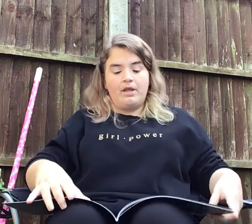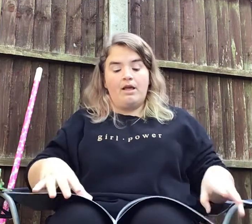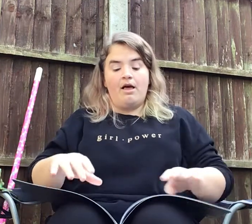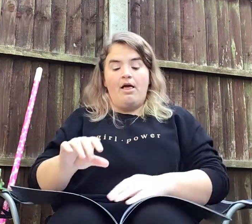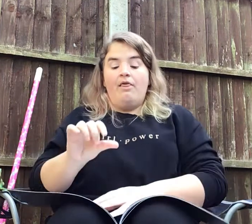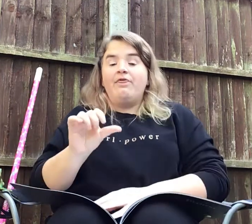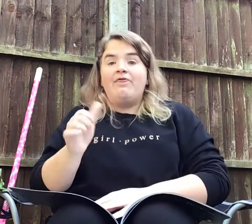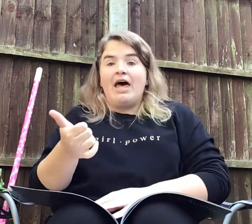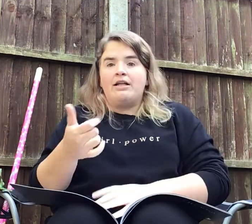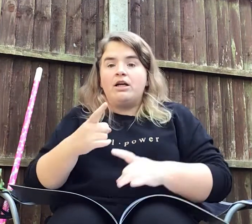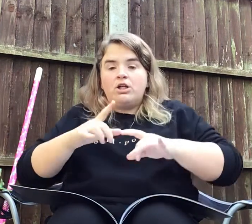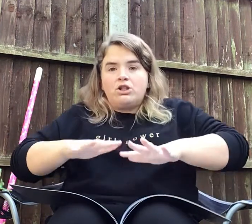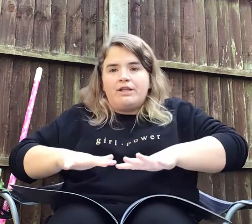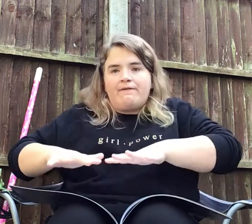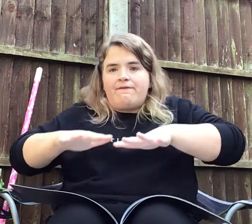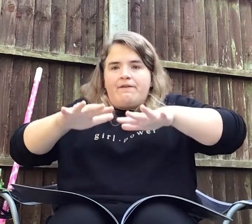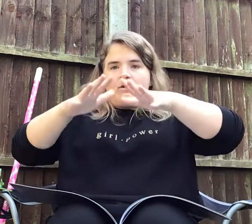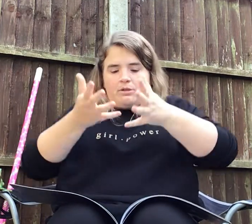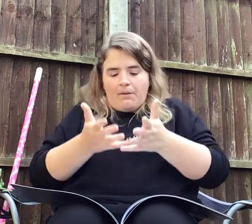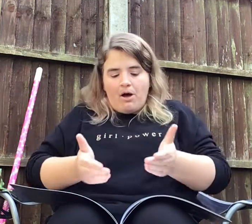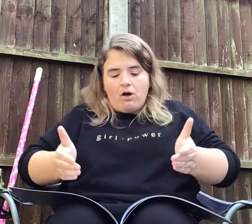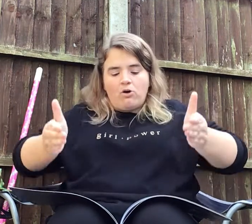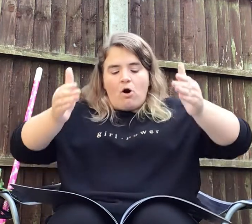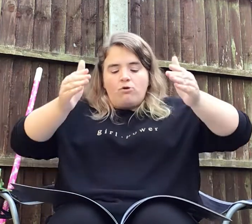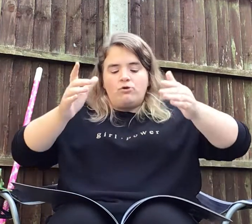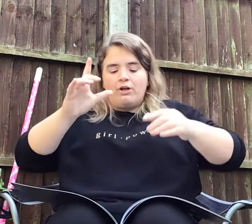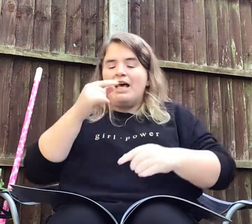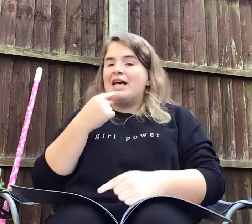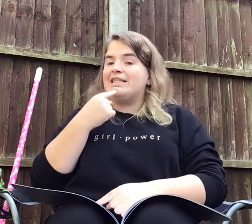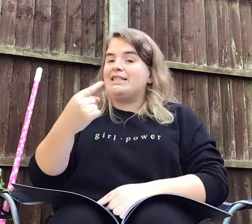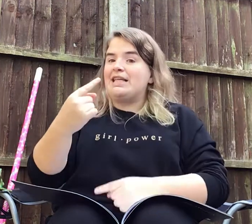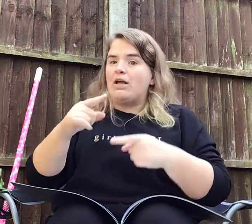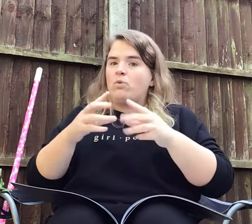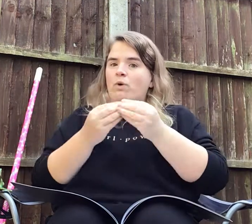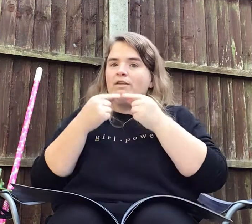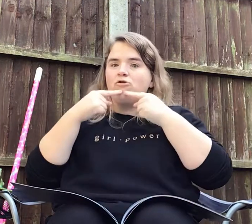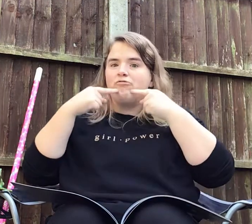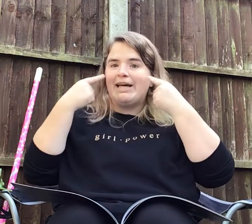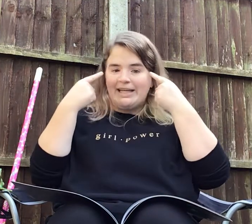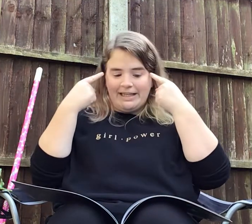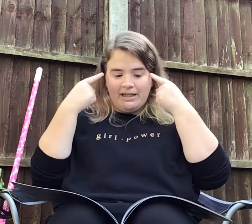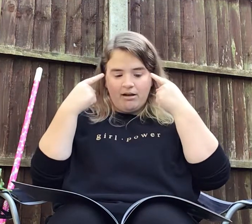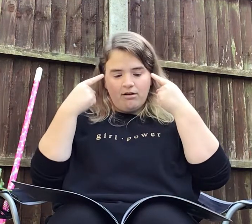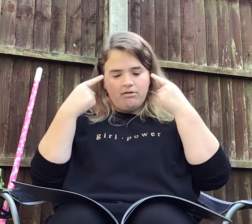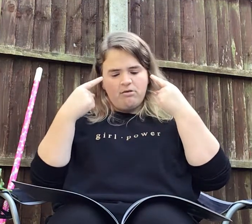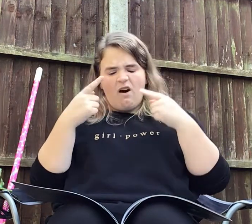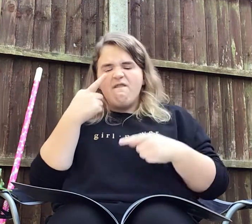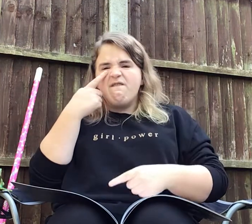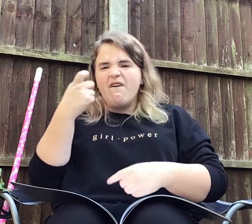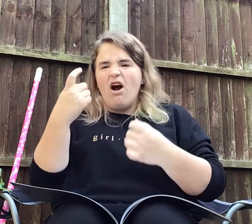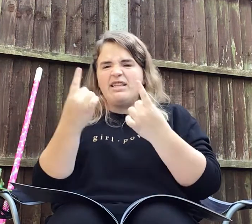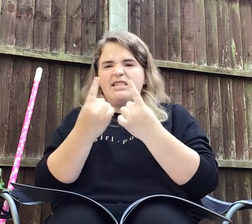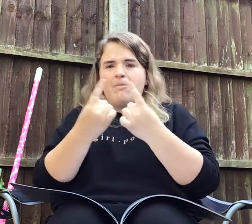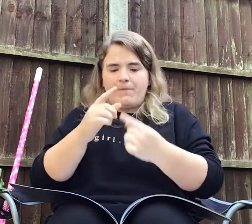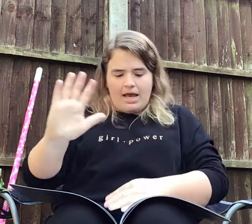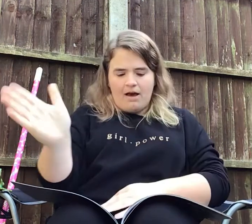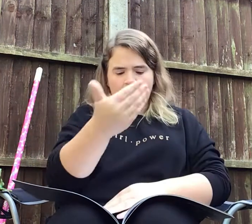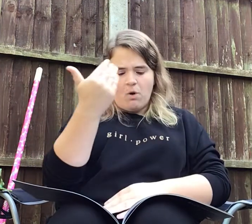Then, she filled up her cauldron, and said with a grin, Find something everyone,